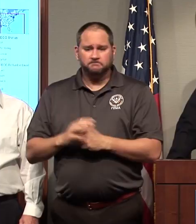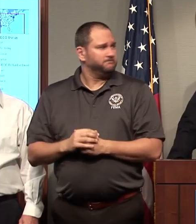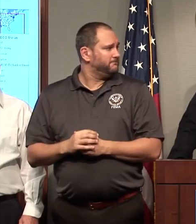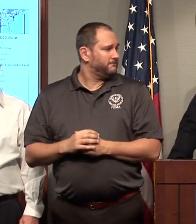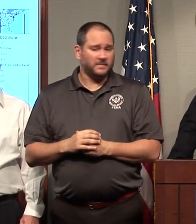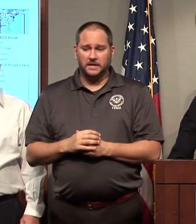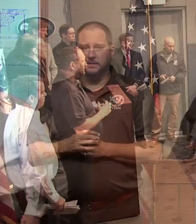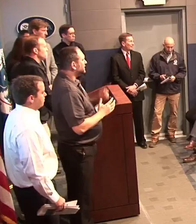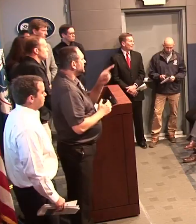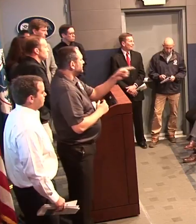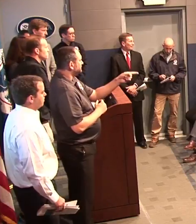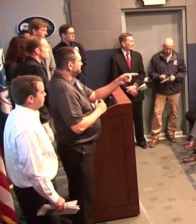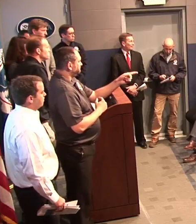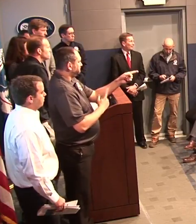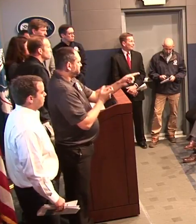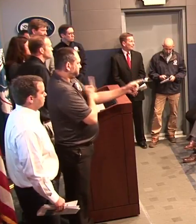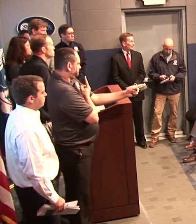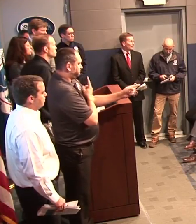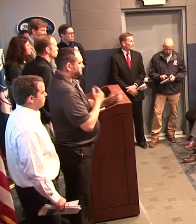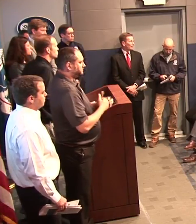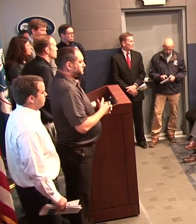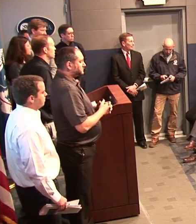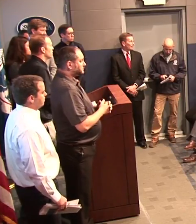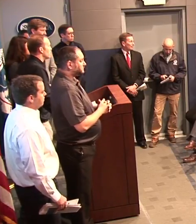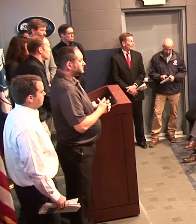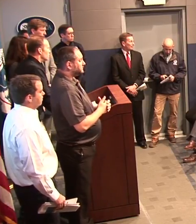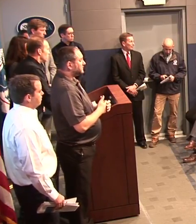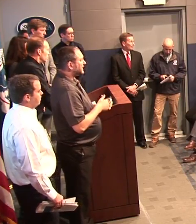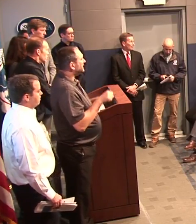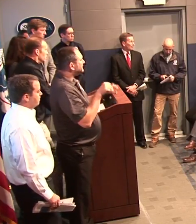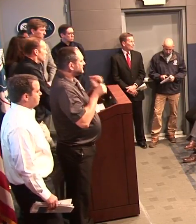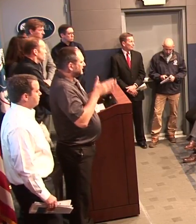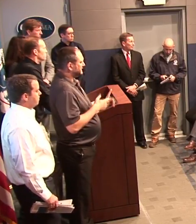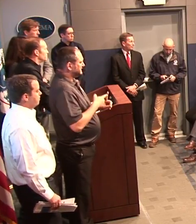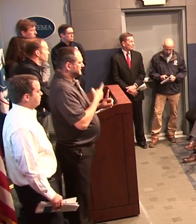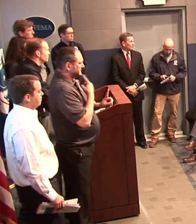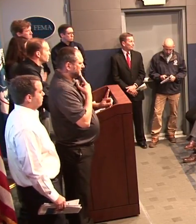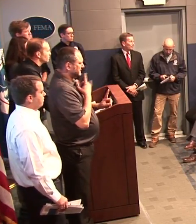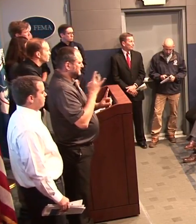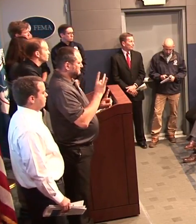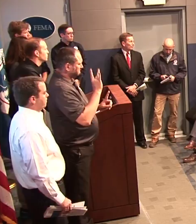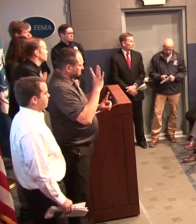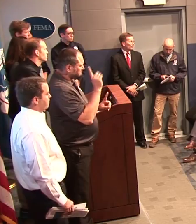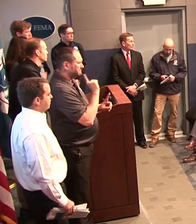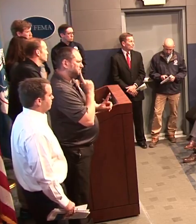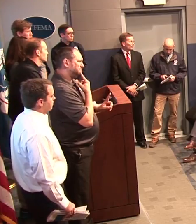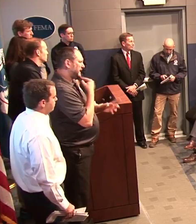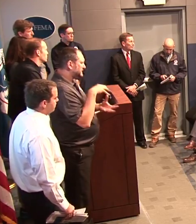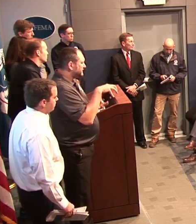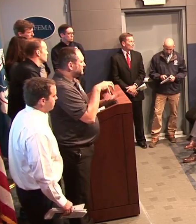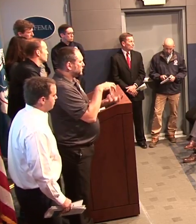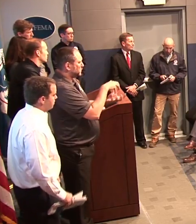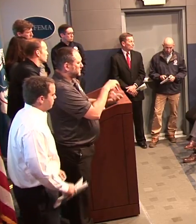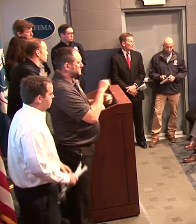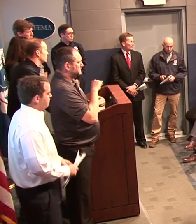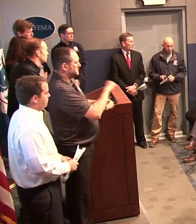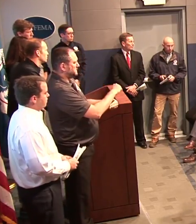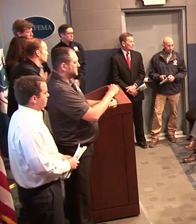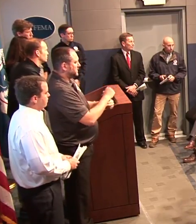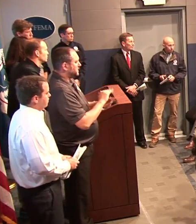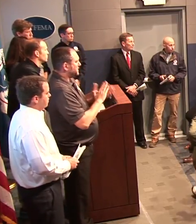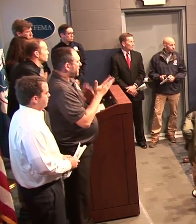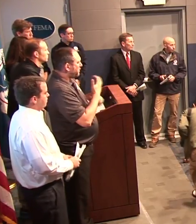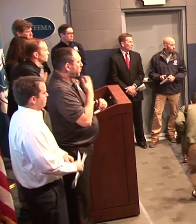Yes, ma'am. Okay. Some scientists say these massive storms only get warmer in, warmer water